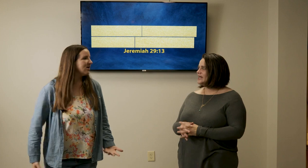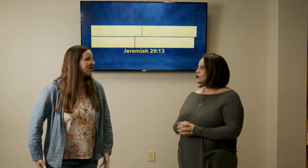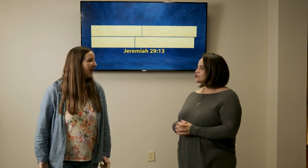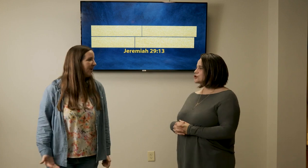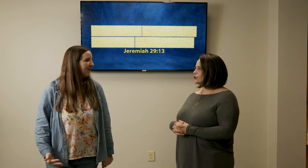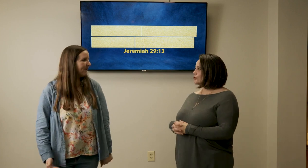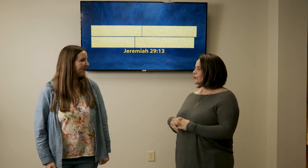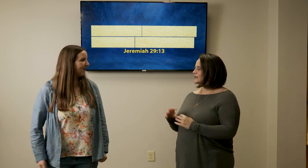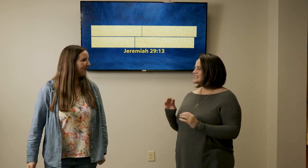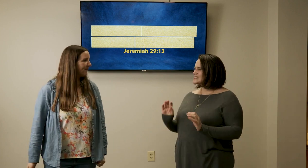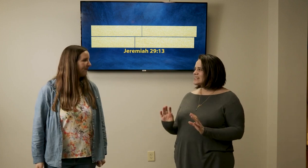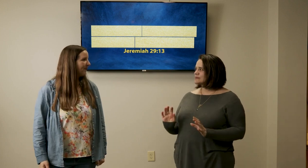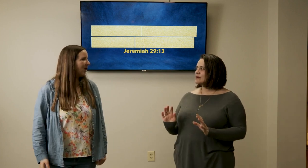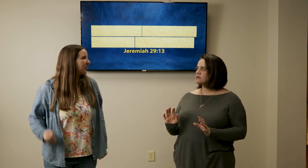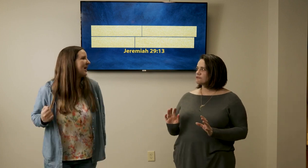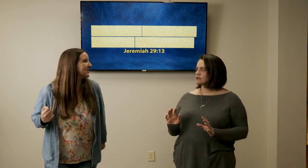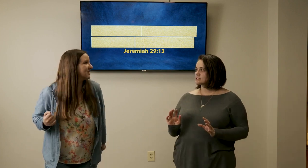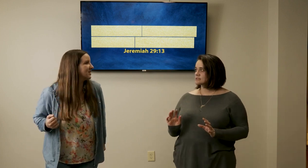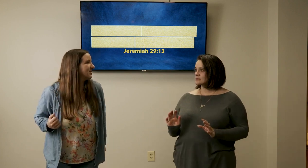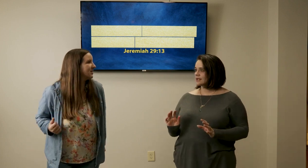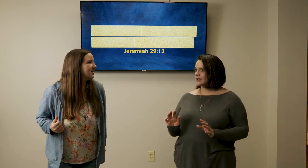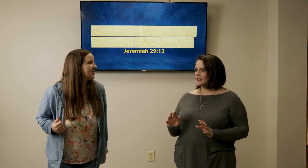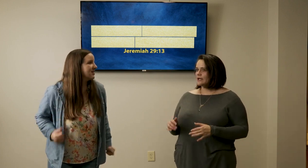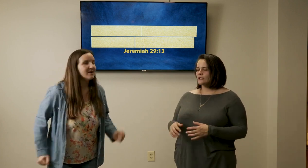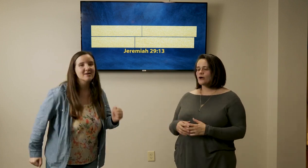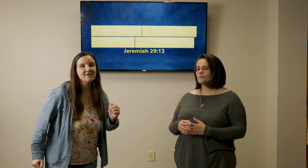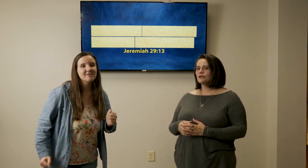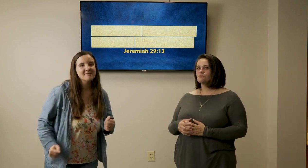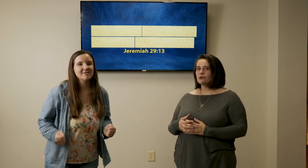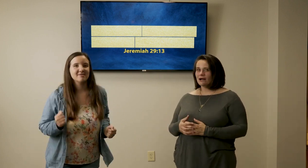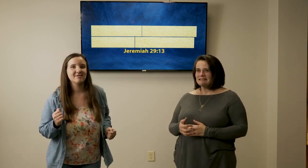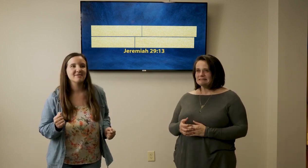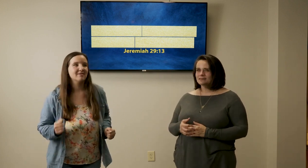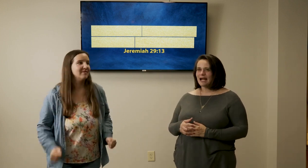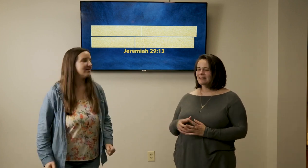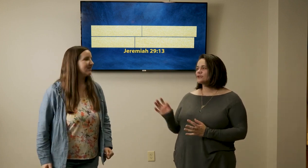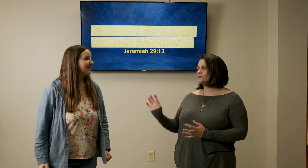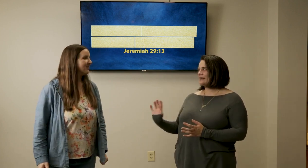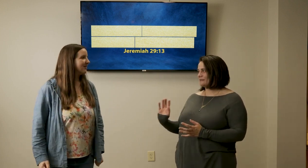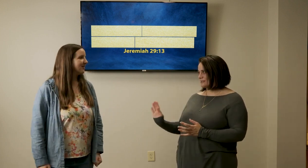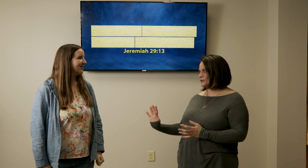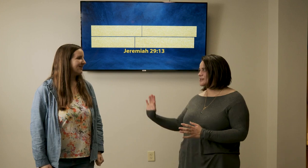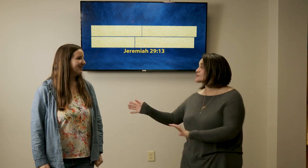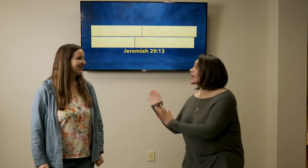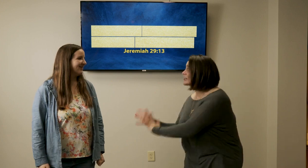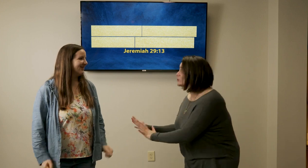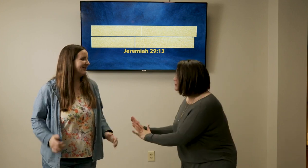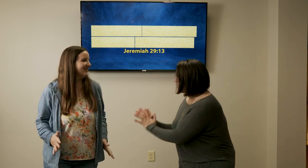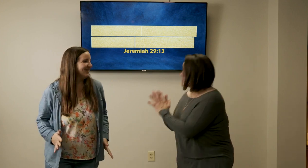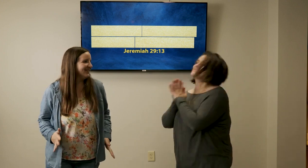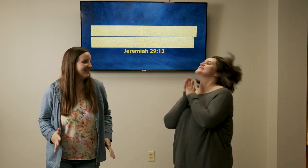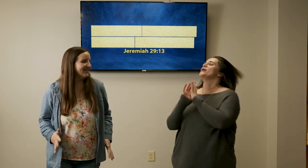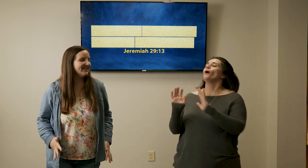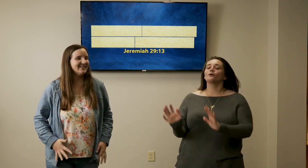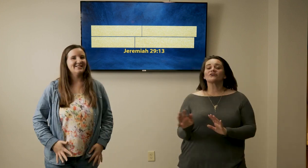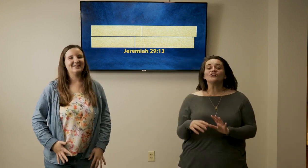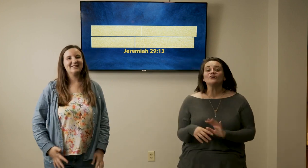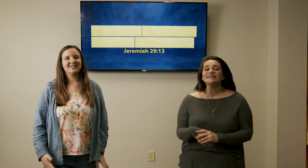okay to say the memory verse no but you I think you'd win if we did erase we're not going to do erase what we're going to do